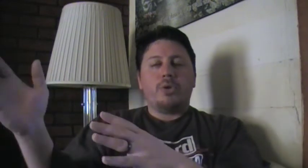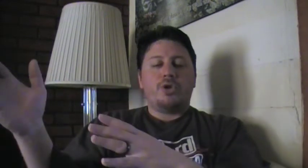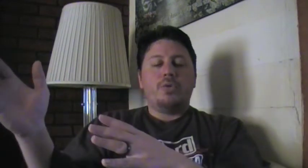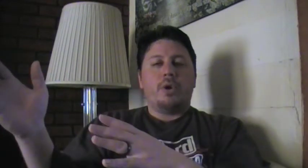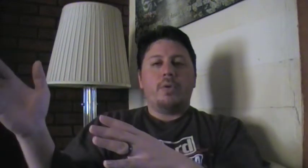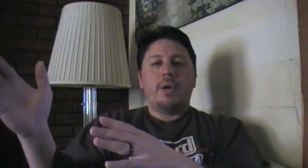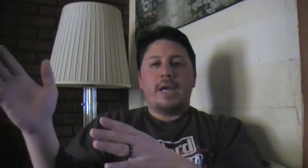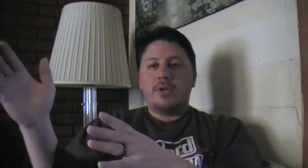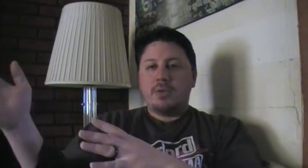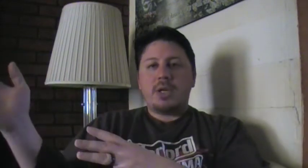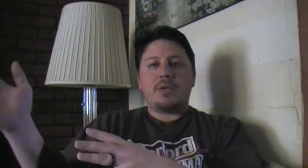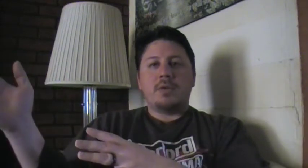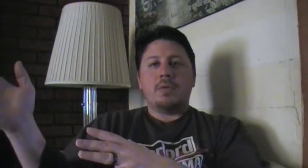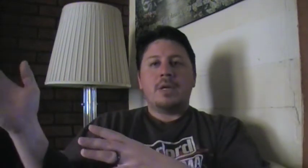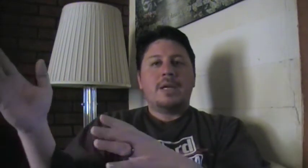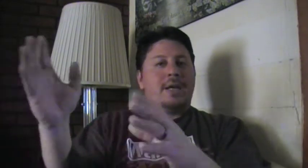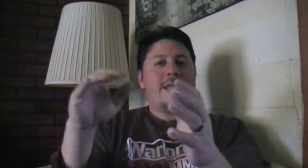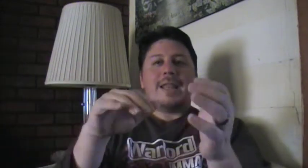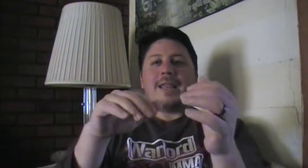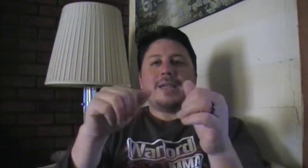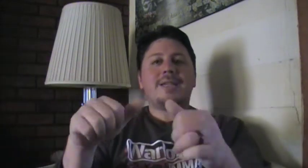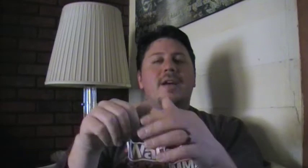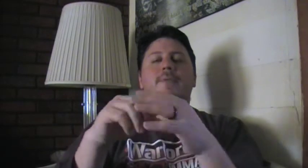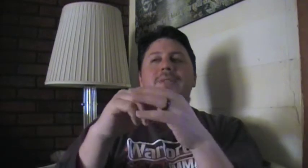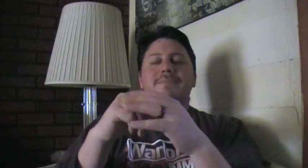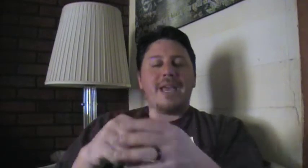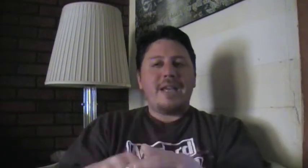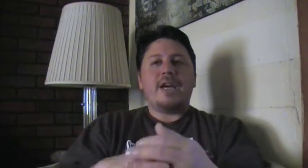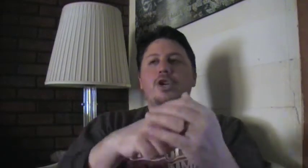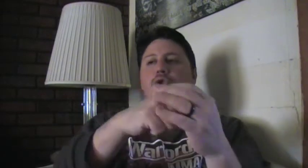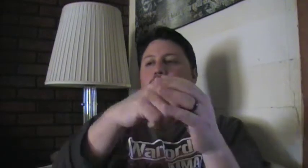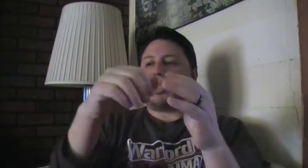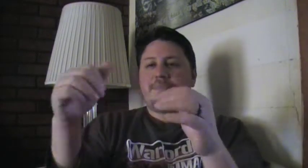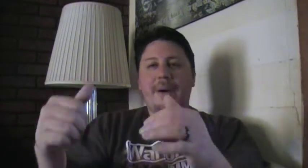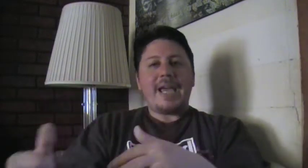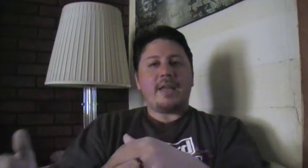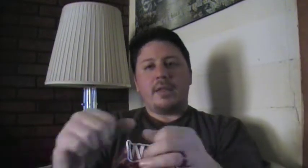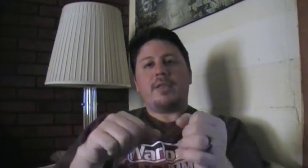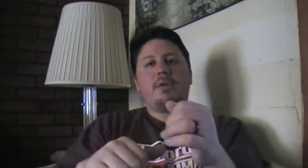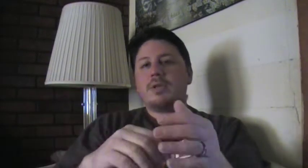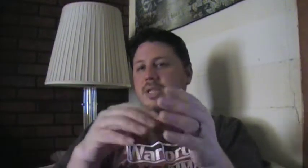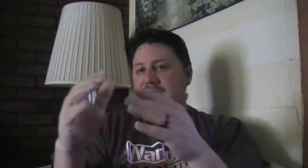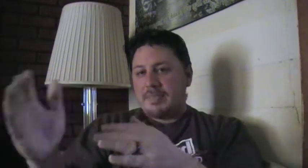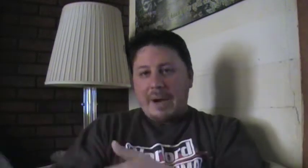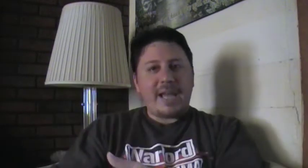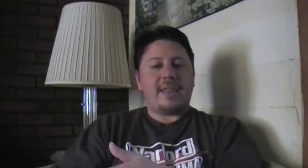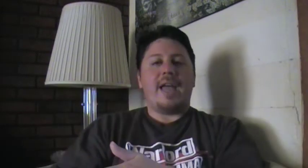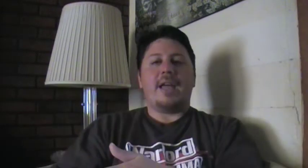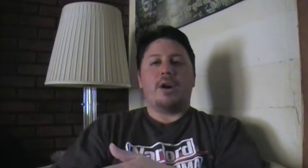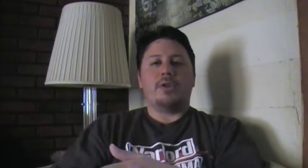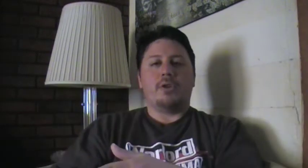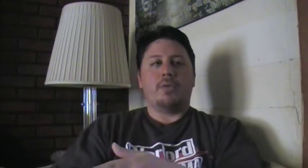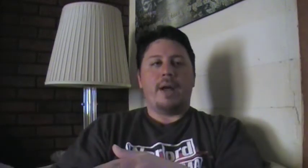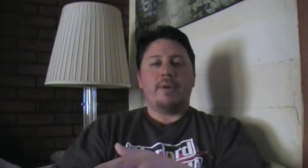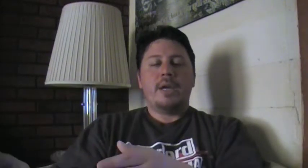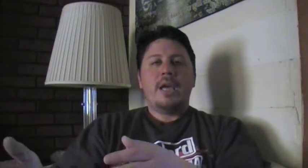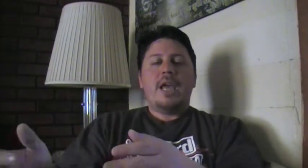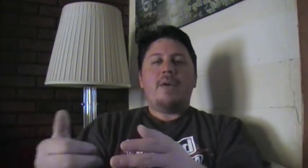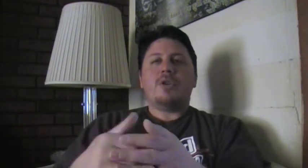Judo in Jiu-Jitsu, this stuff was made to spike – the throw was to spike the head onto the ground. It was